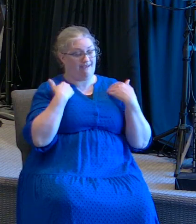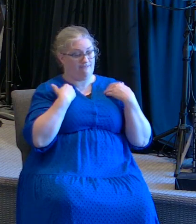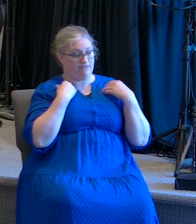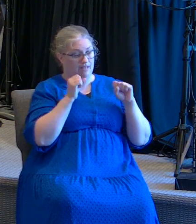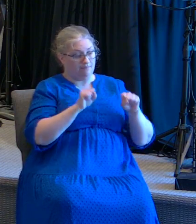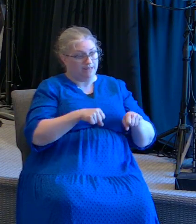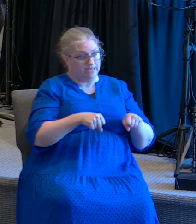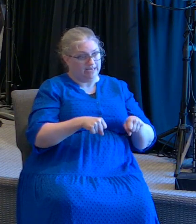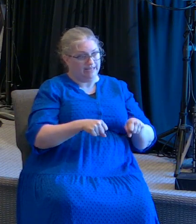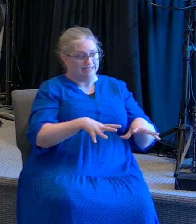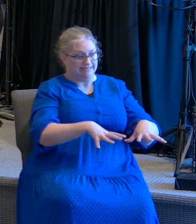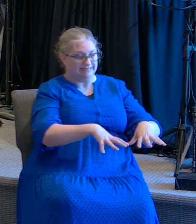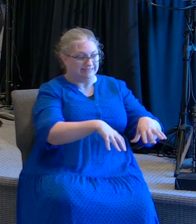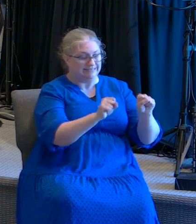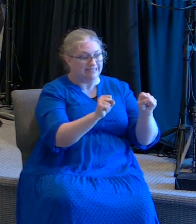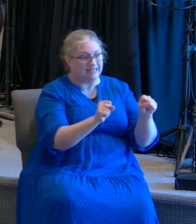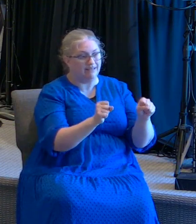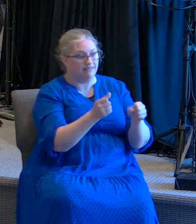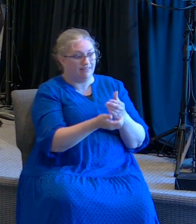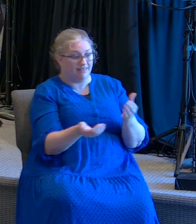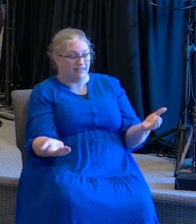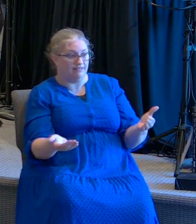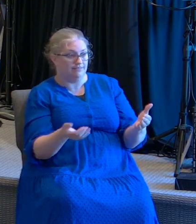nunca vas a ser libre